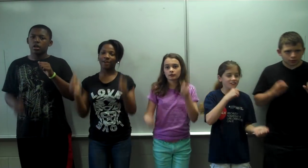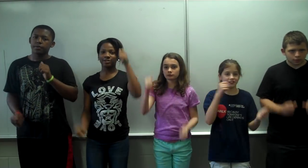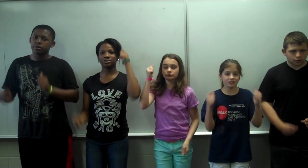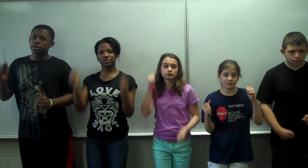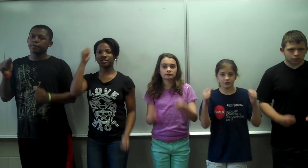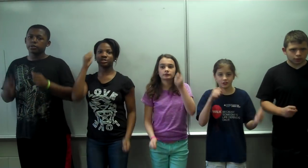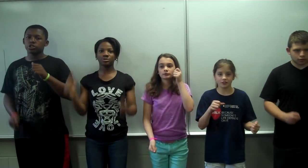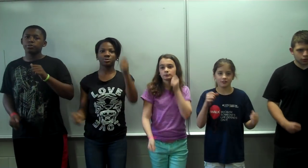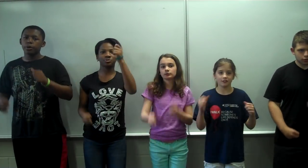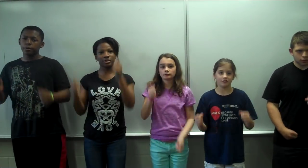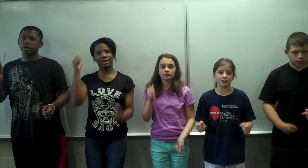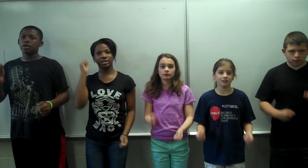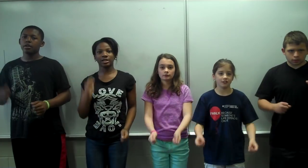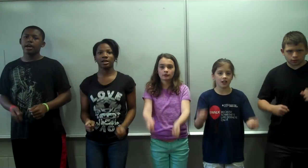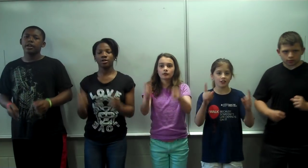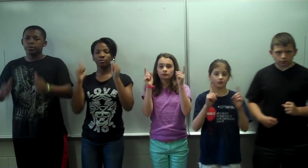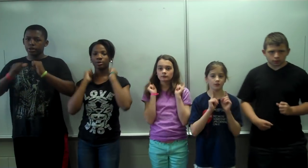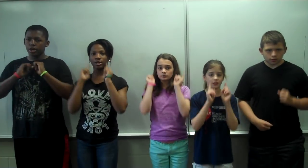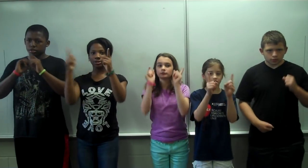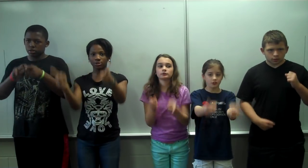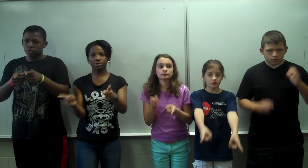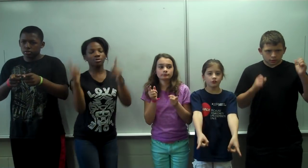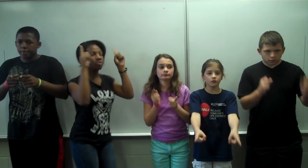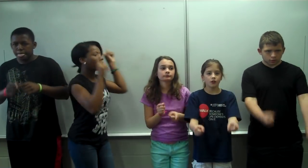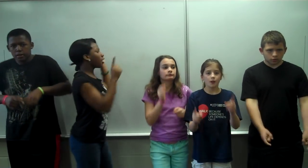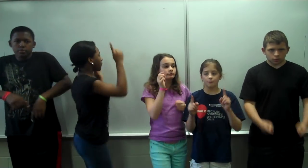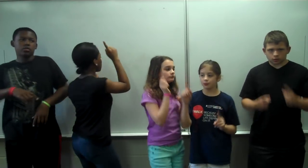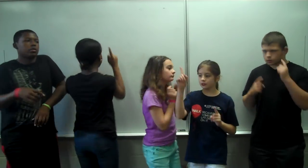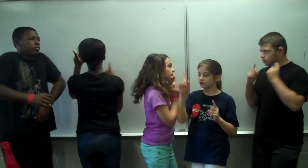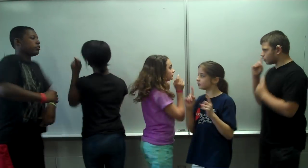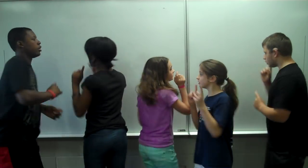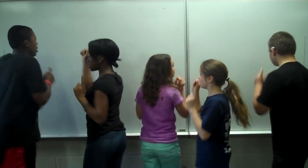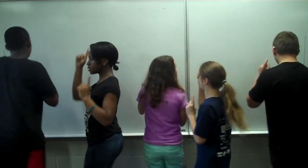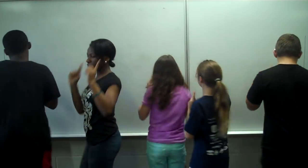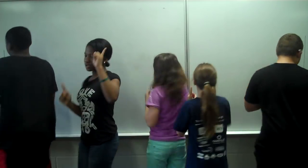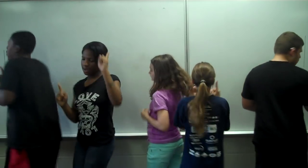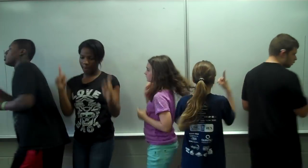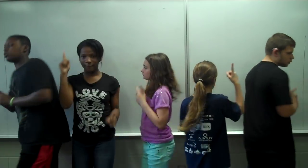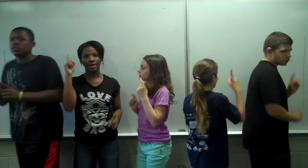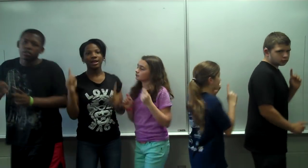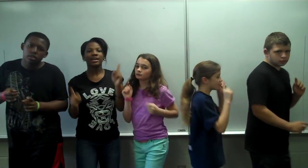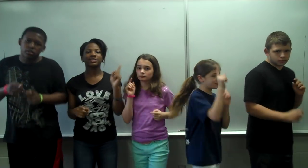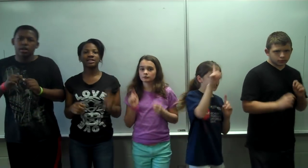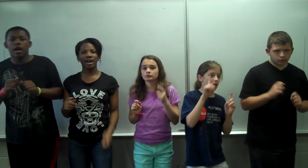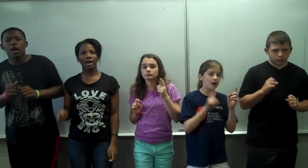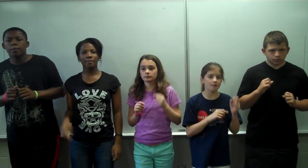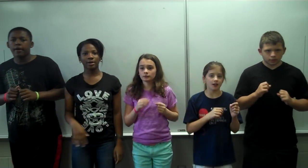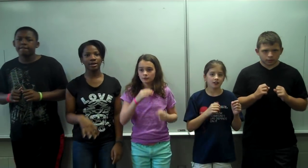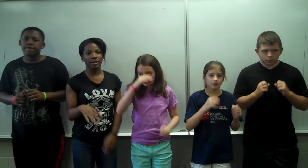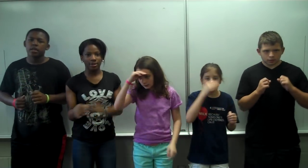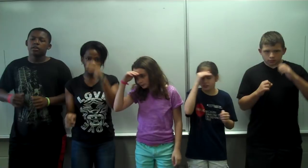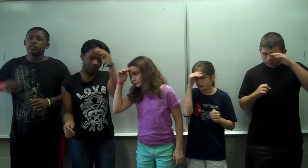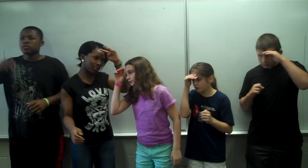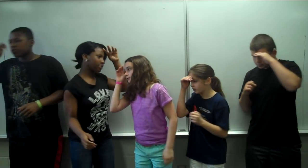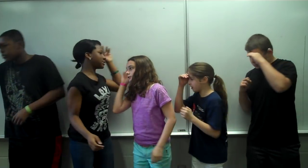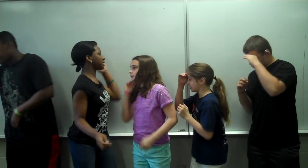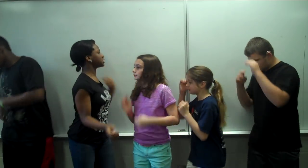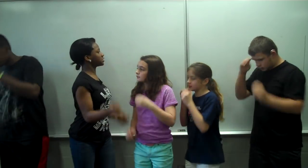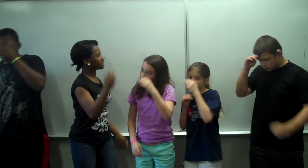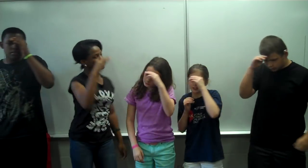karma driven to be reunited with you All Buddhists created, Siddhartha, Ghatan Search for the answers